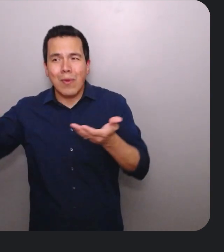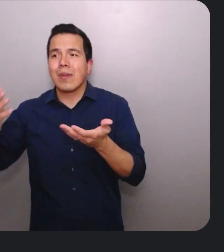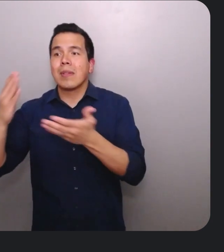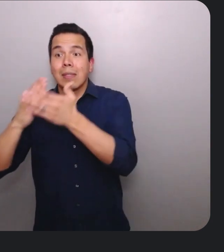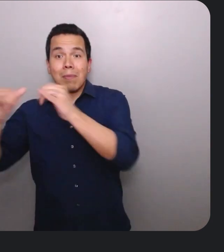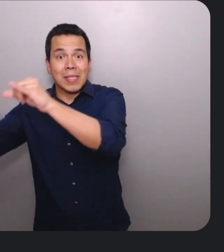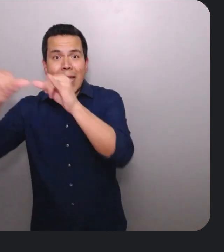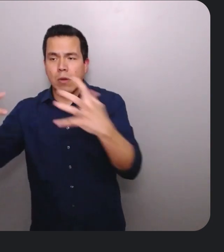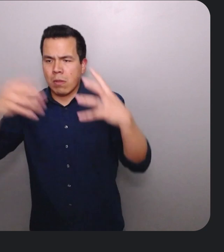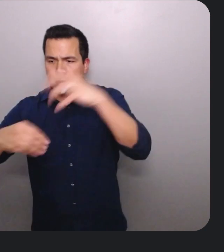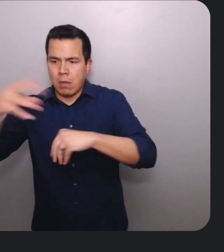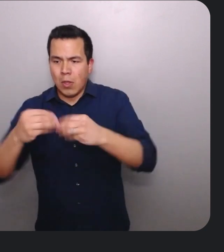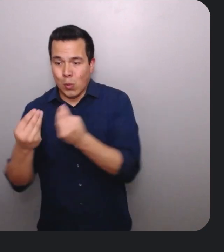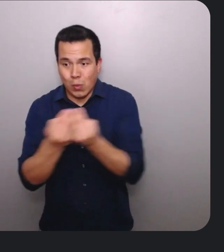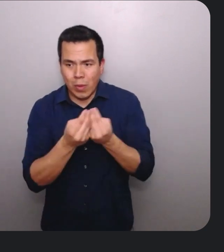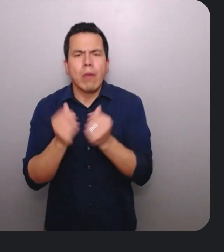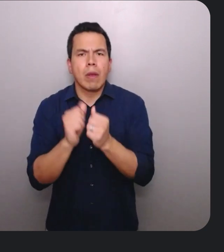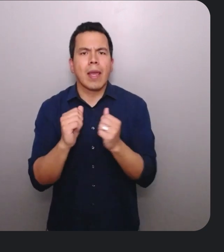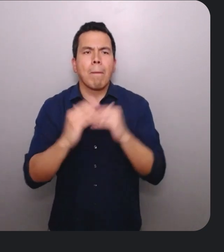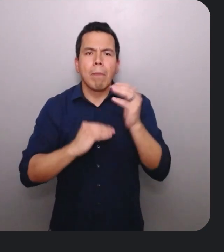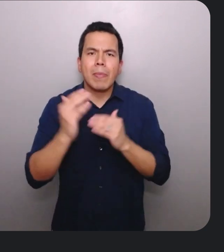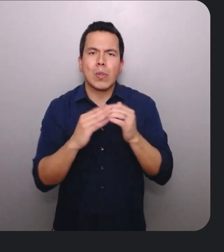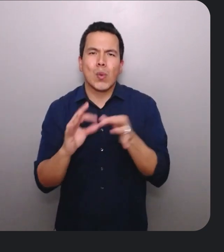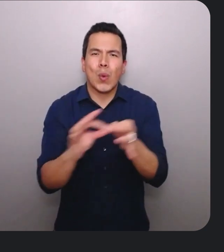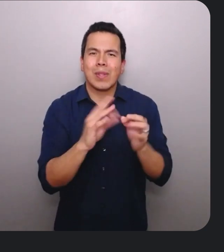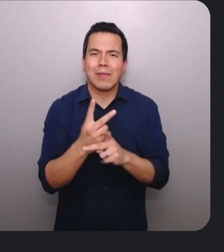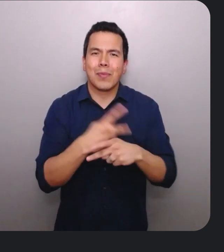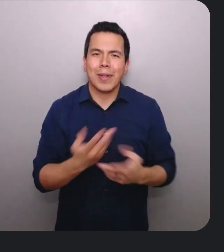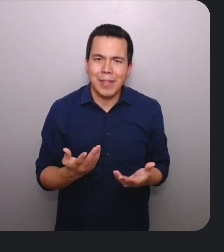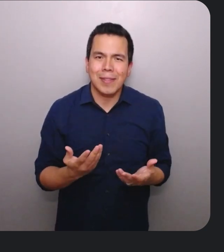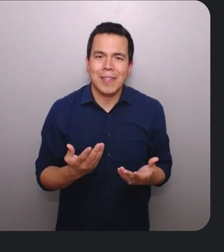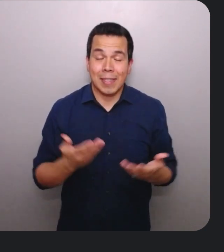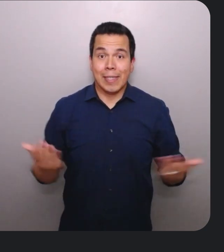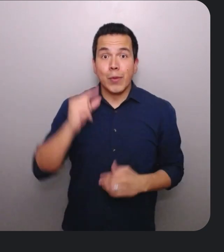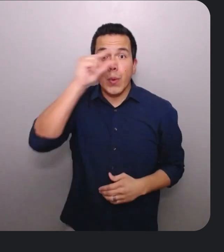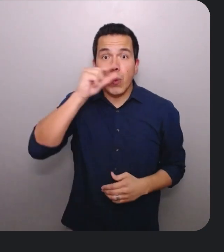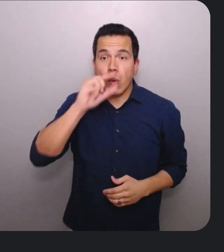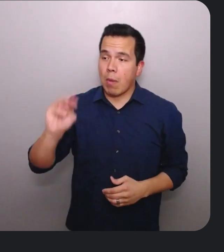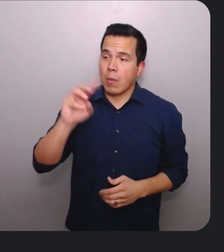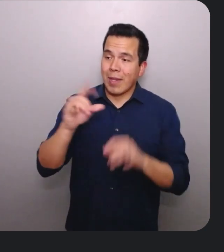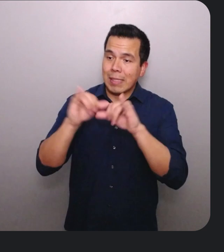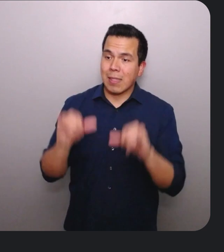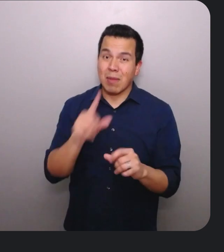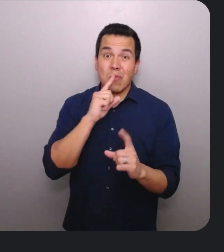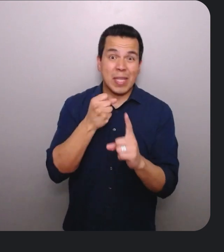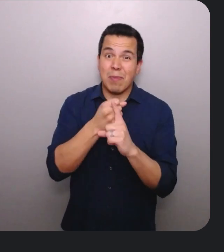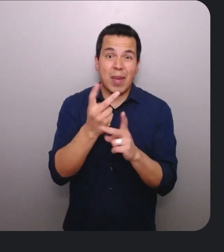standards that can be combined to design cohesive products. At Google, the material design system impacts products